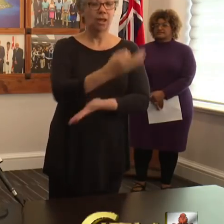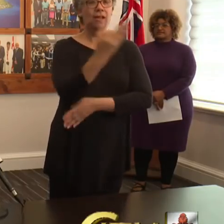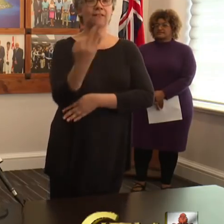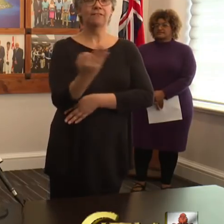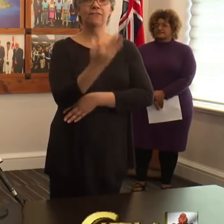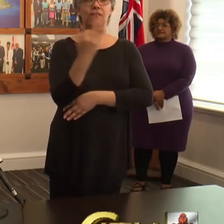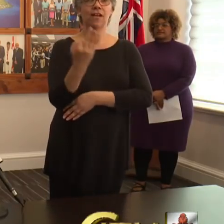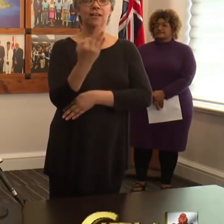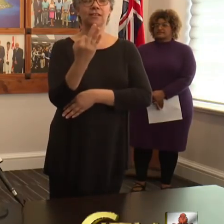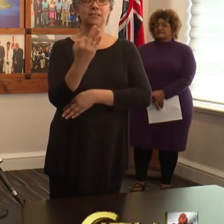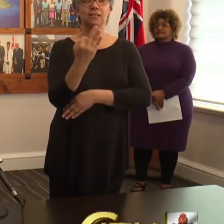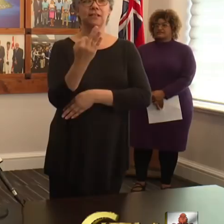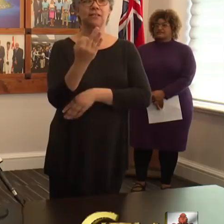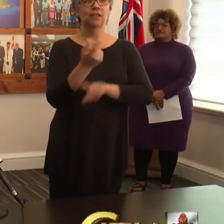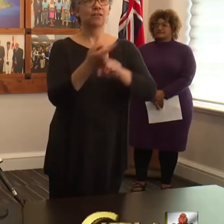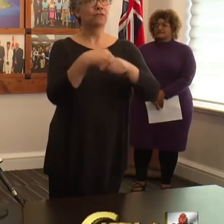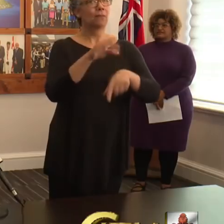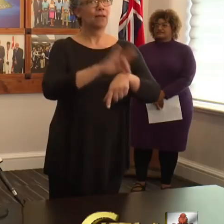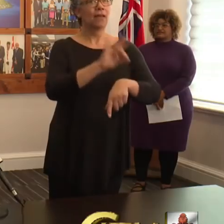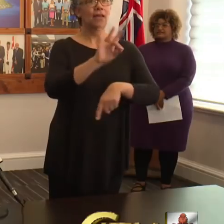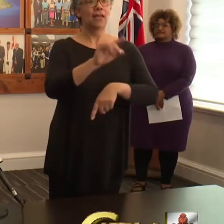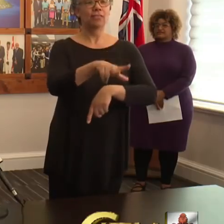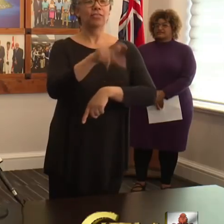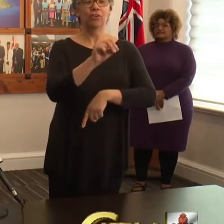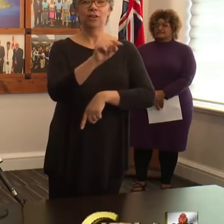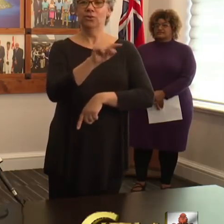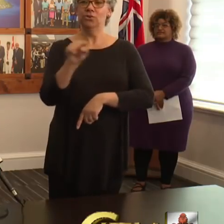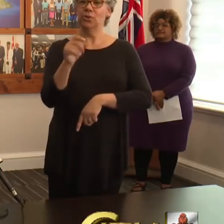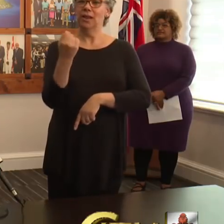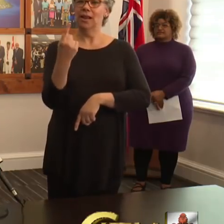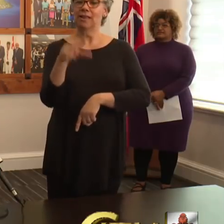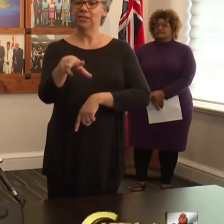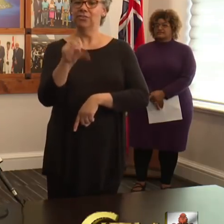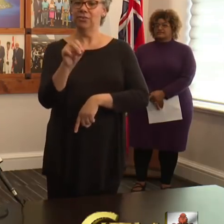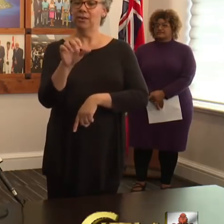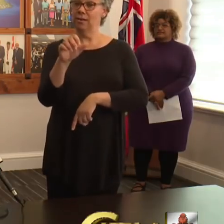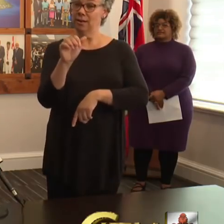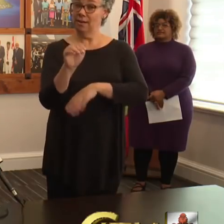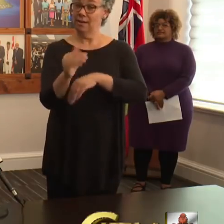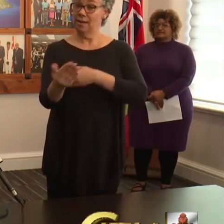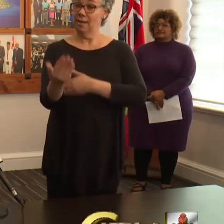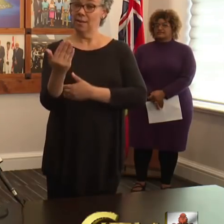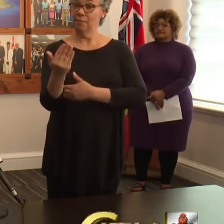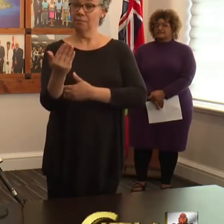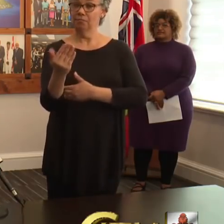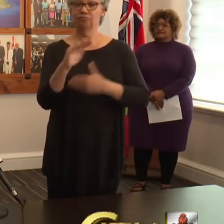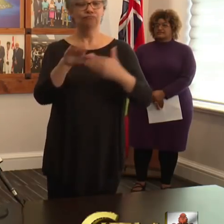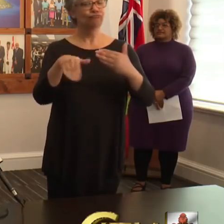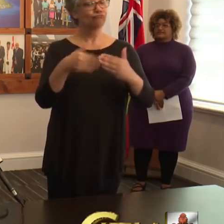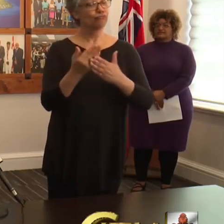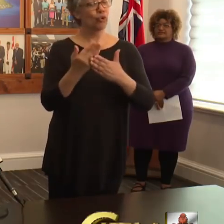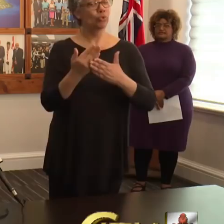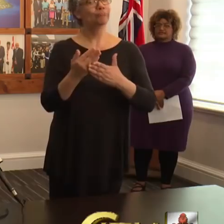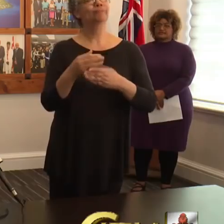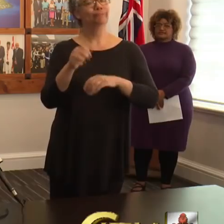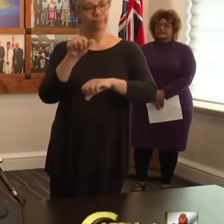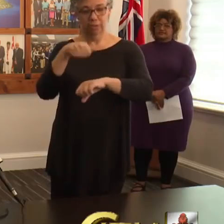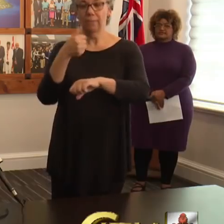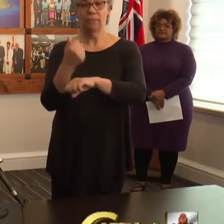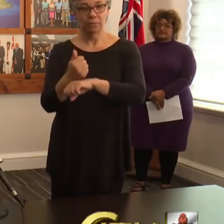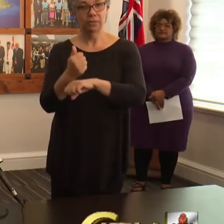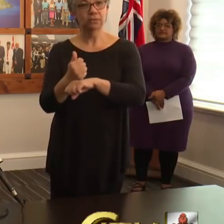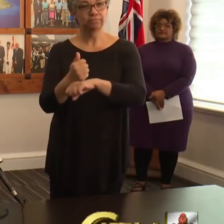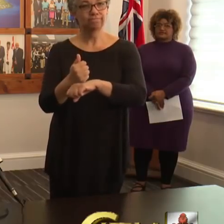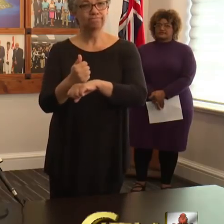Fridays from 8.30 a.m. until 11.30 a.m. And again, this is all by appointment only. And for